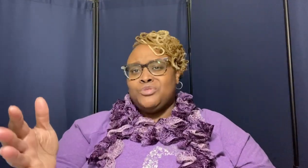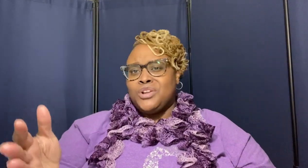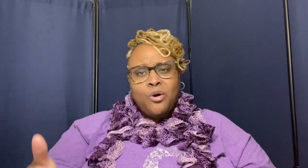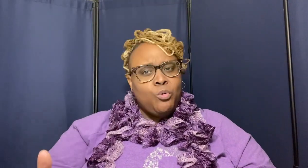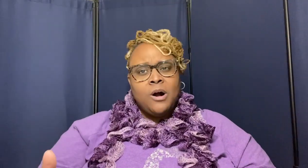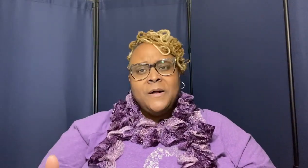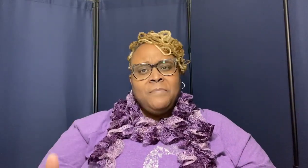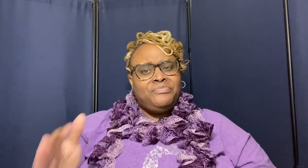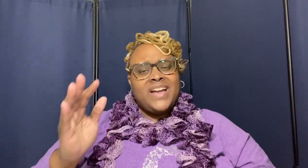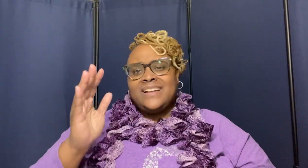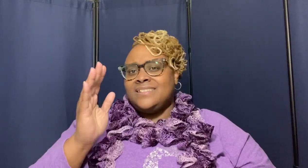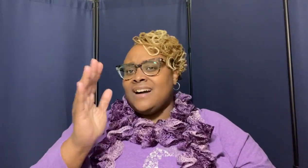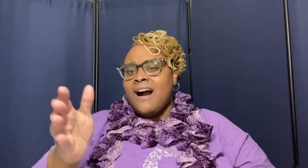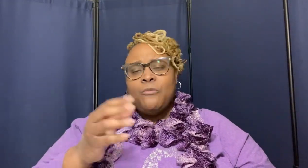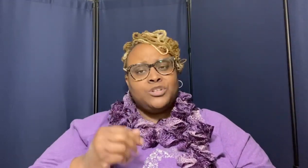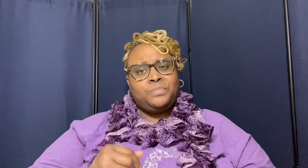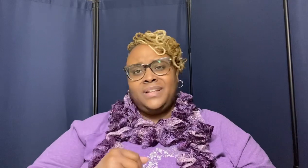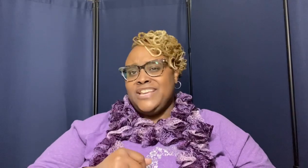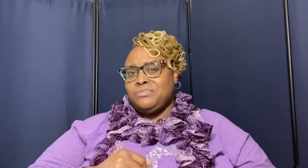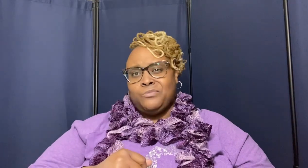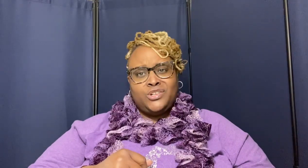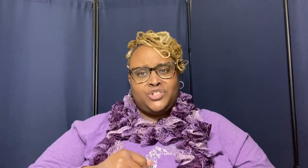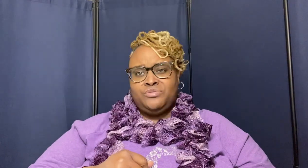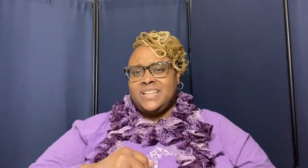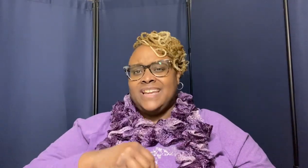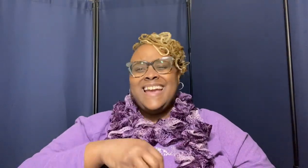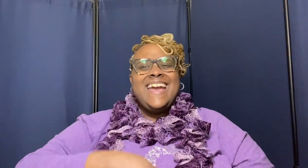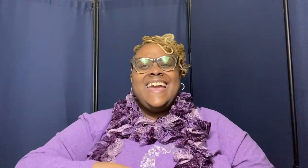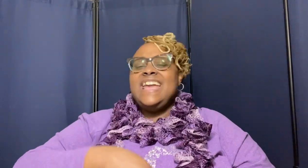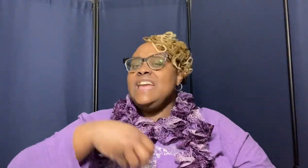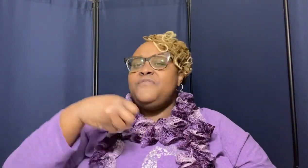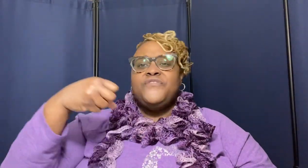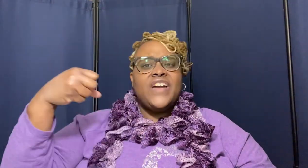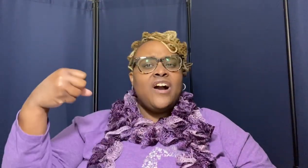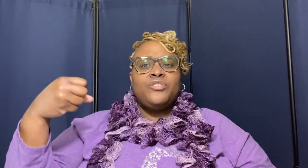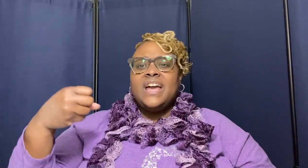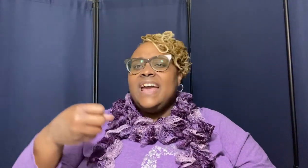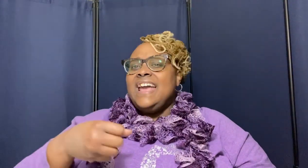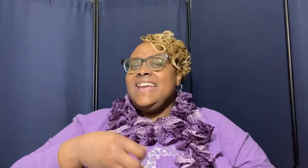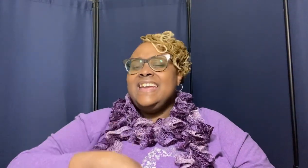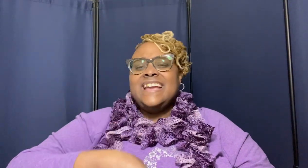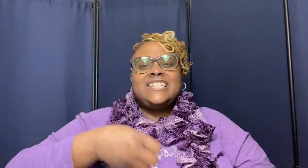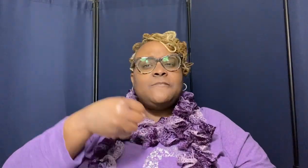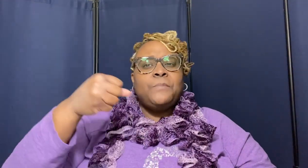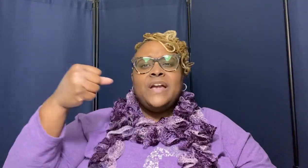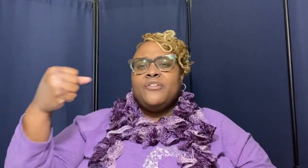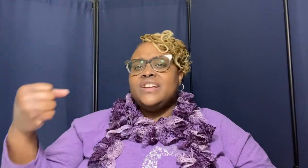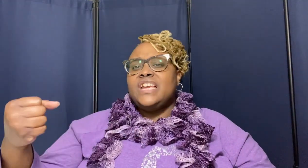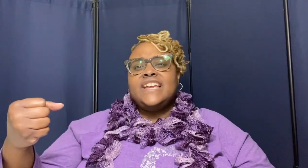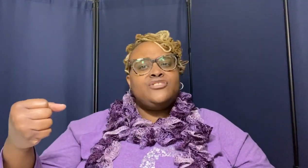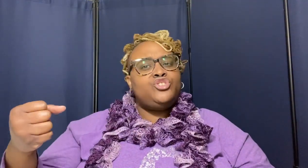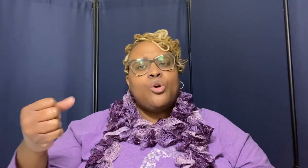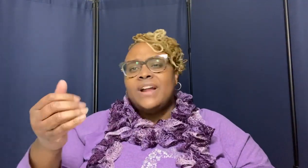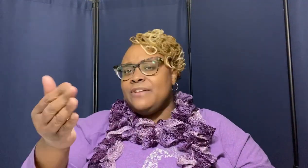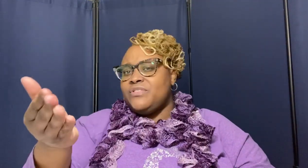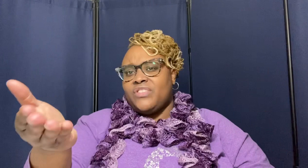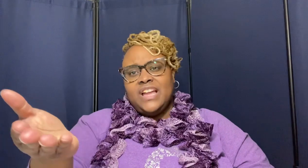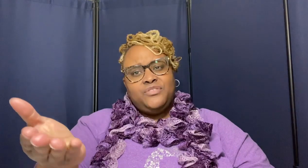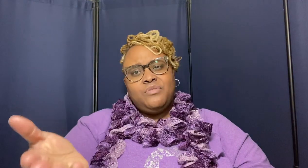knower that god was pleased with what you did he felt he experienced he enjoyed everything you